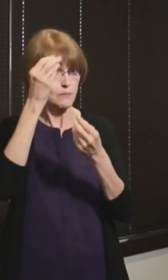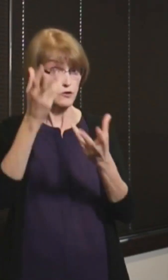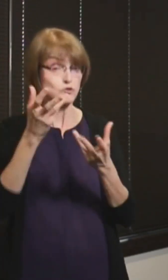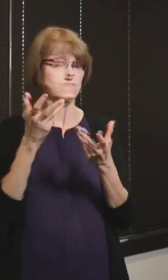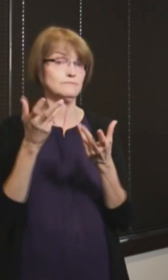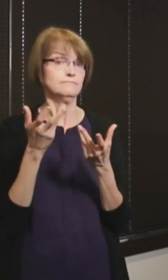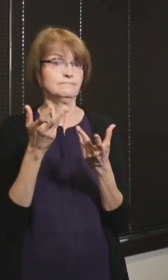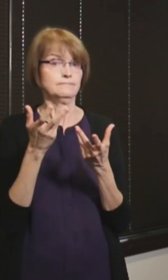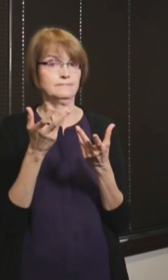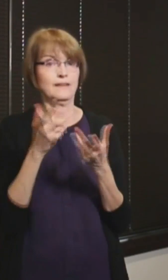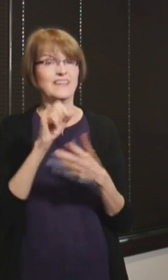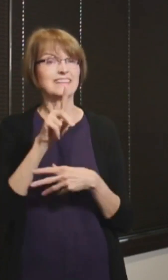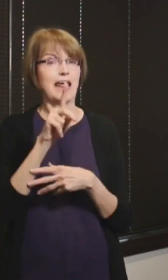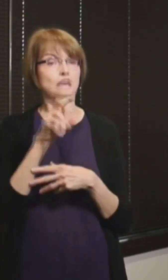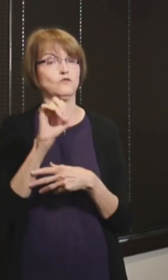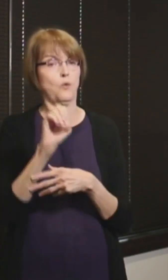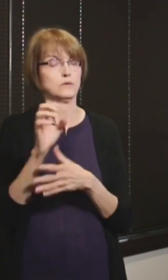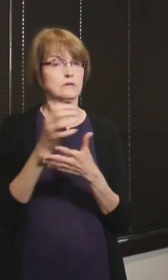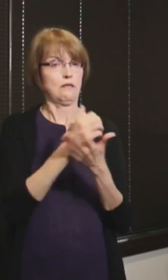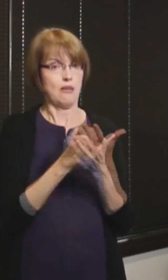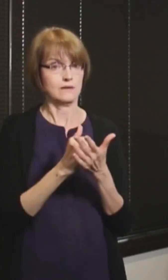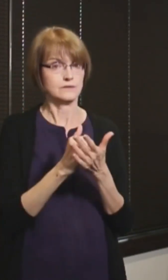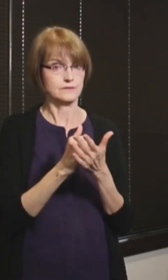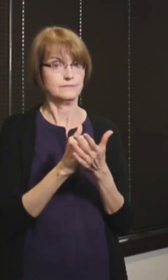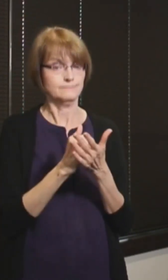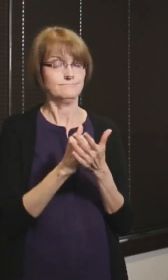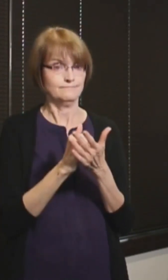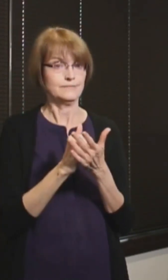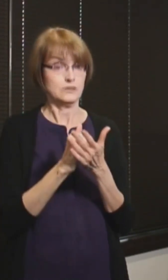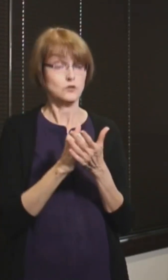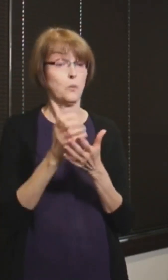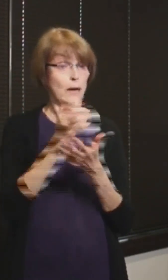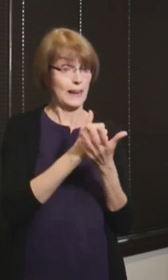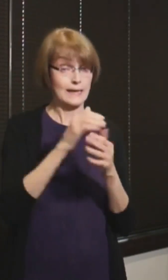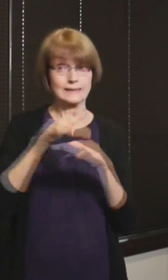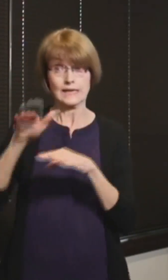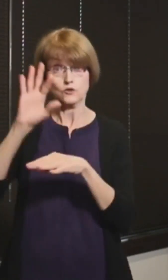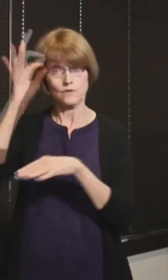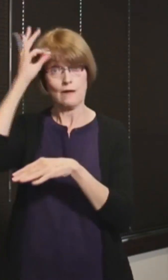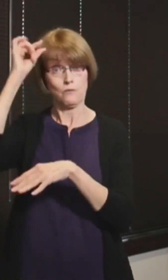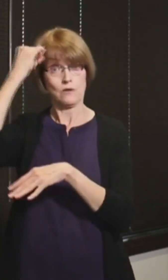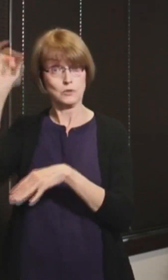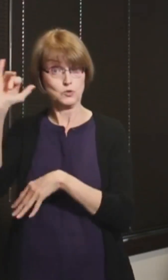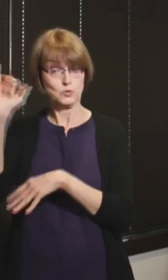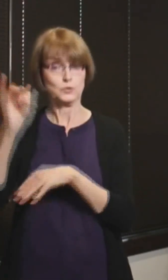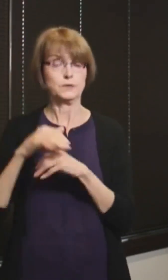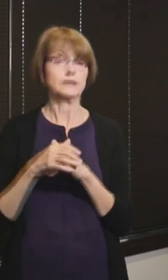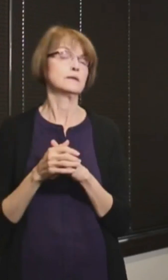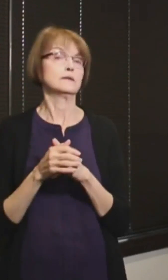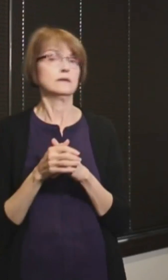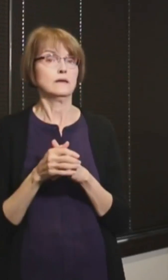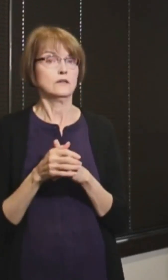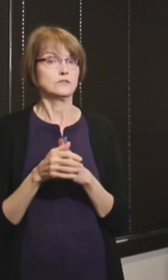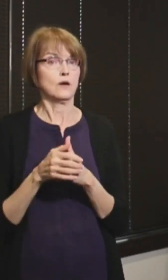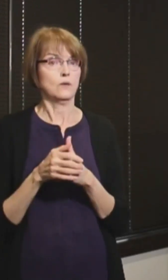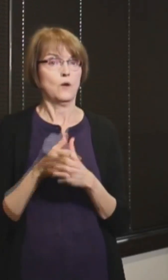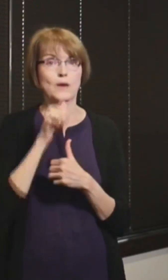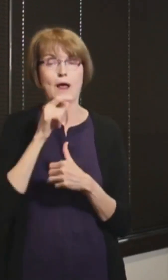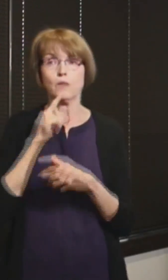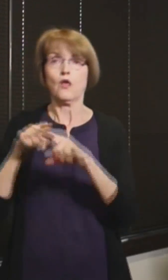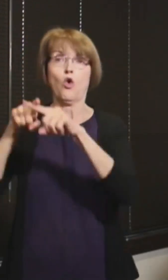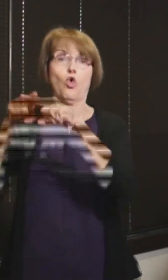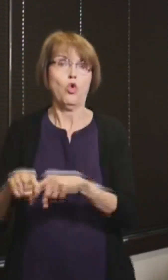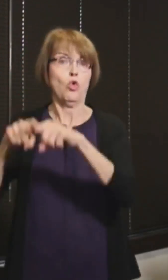within the task force as well as collecting it and sending it to the federal government. So we're not as beholden to relying